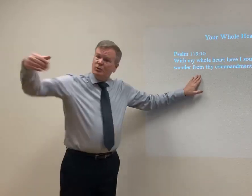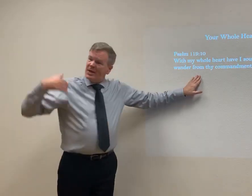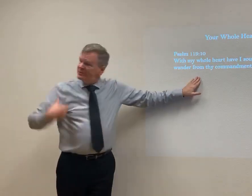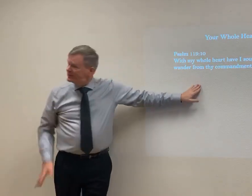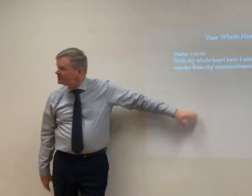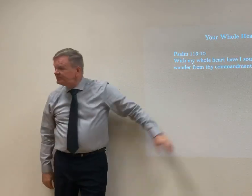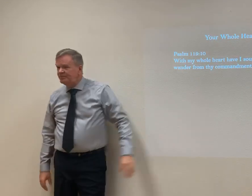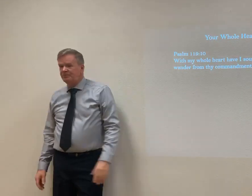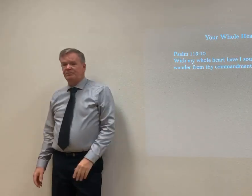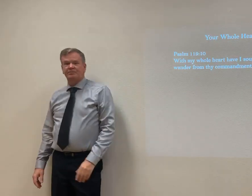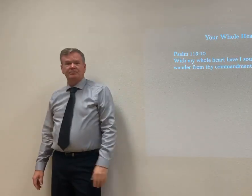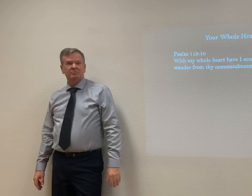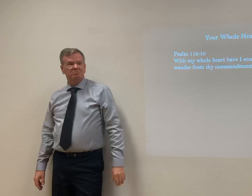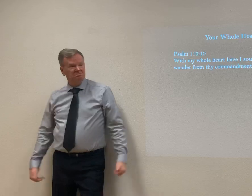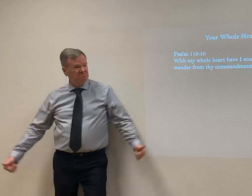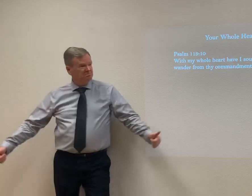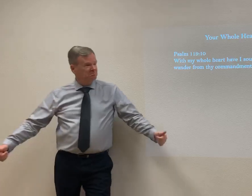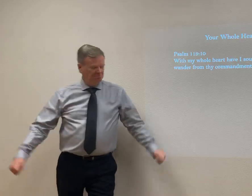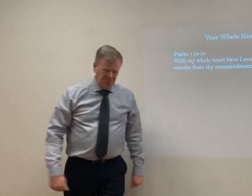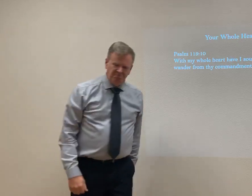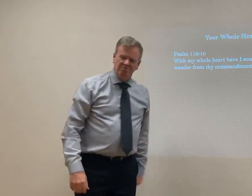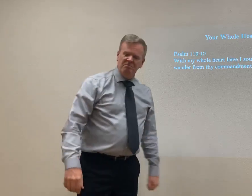Any questions on this particular one? No? Okay.